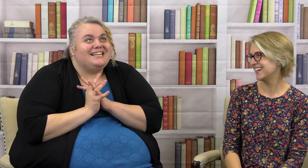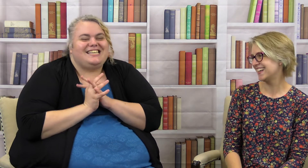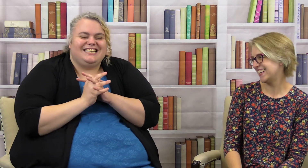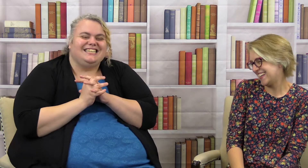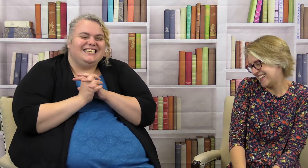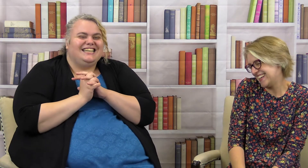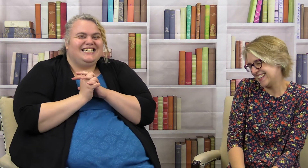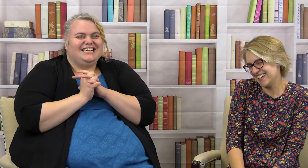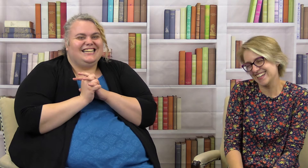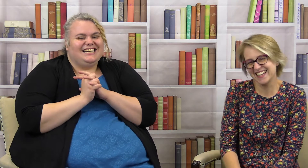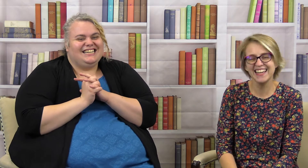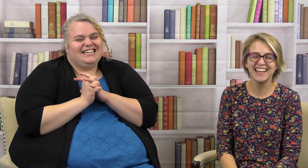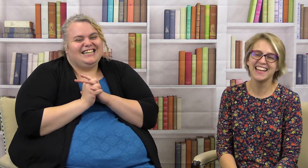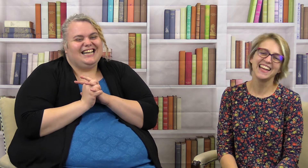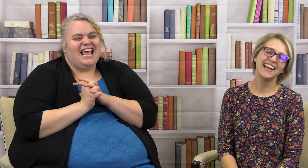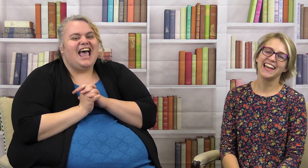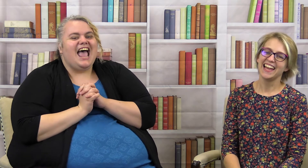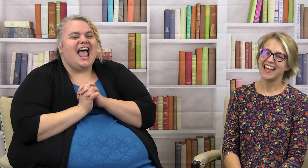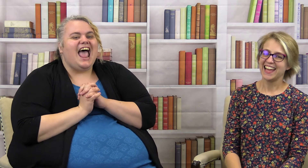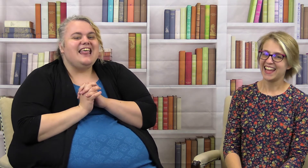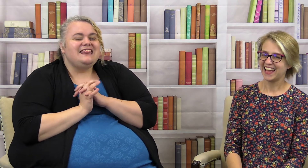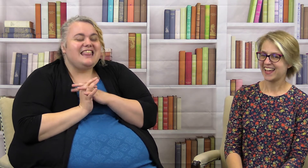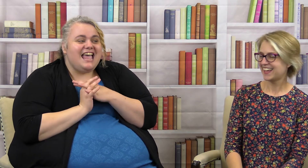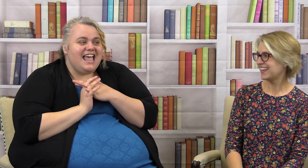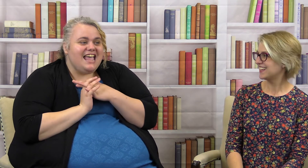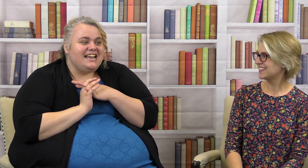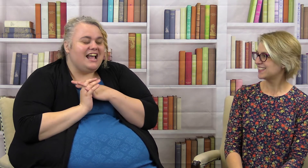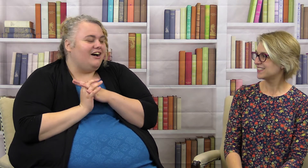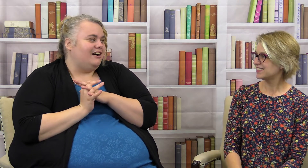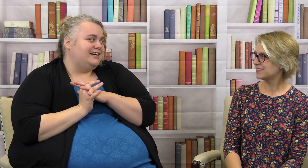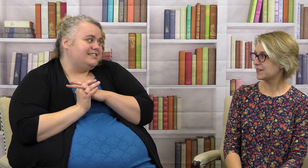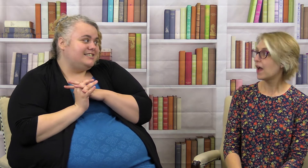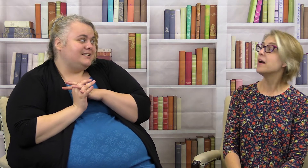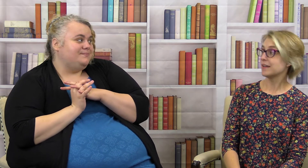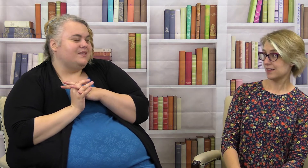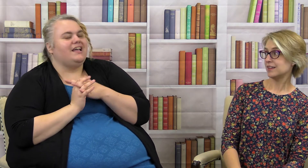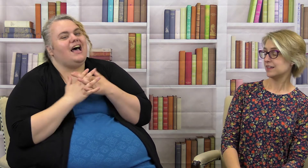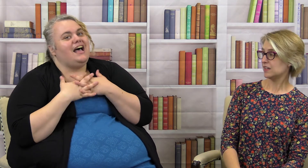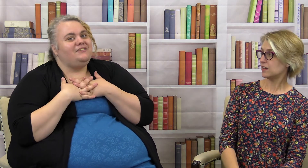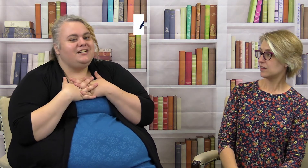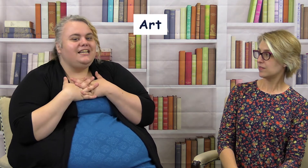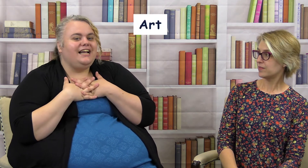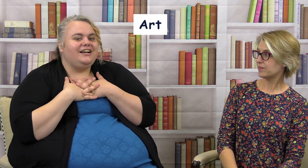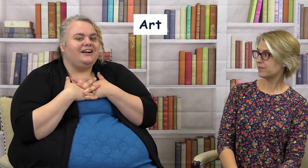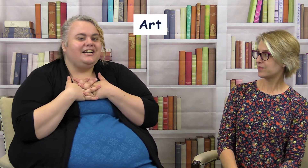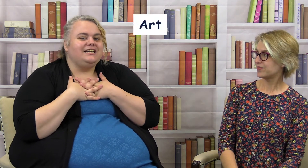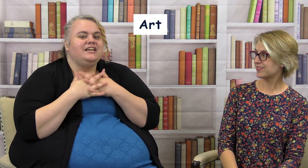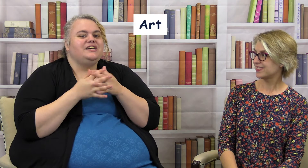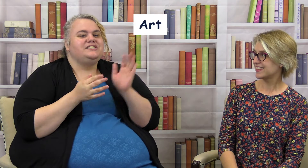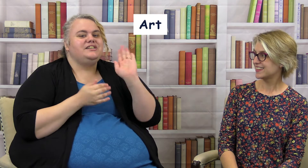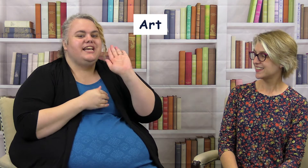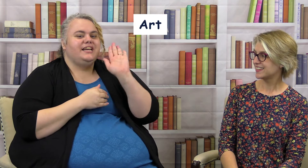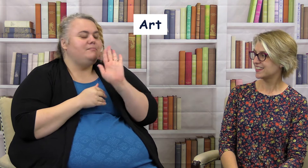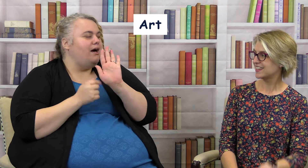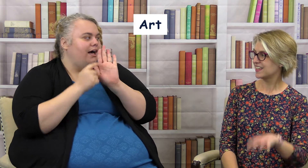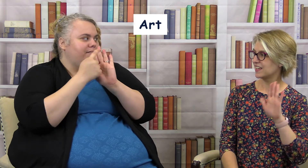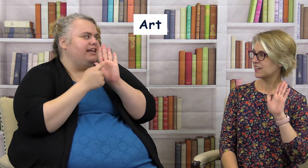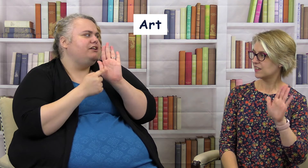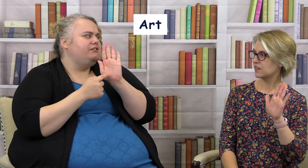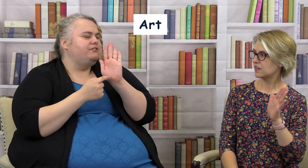and then art I really like art so you take a palm like you do for